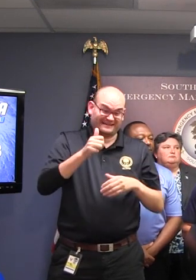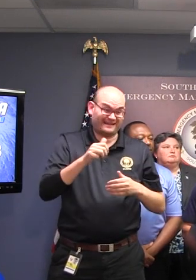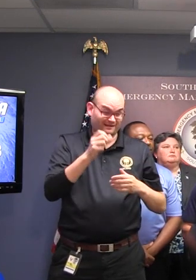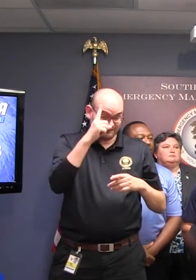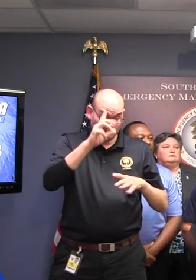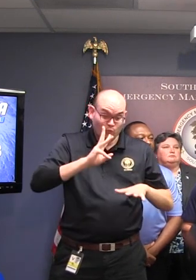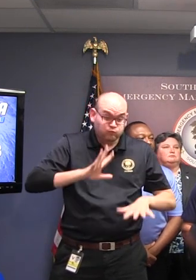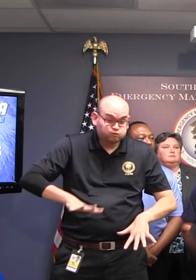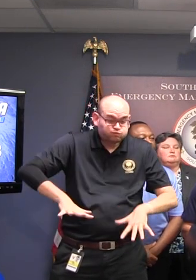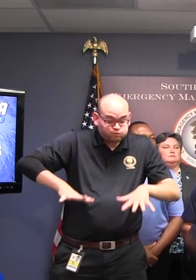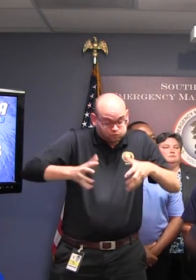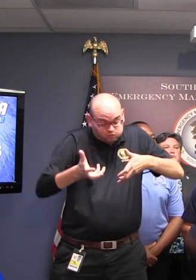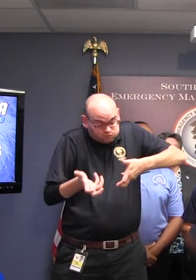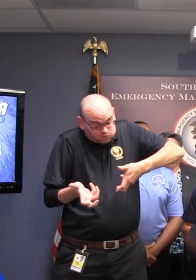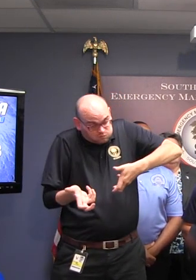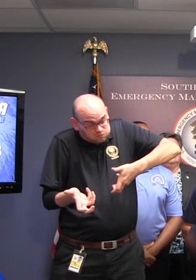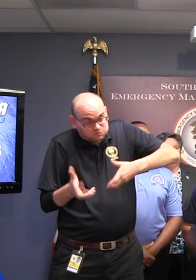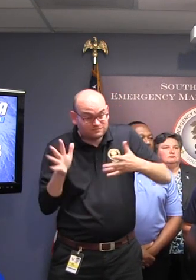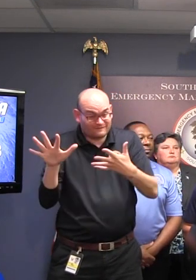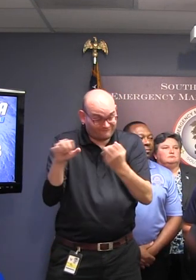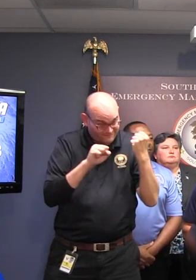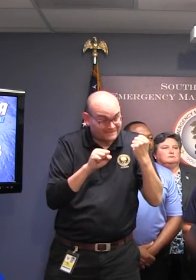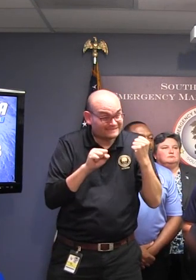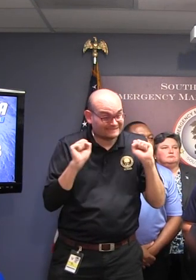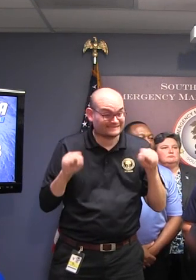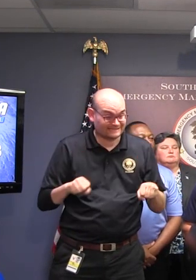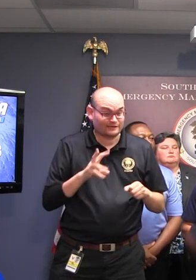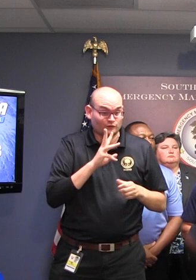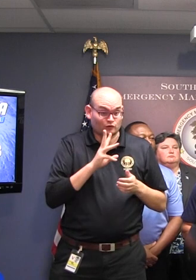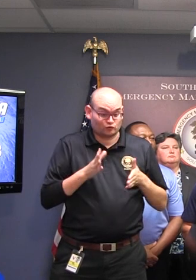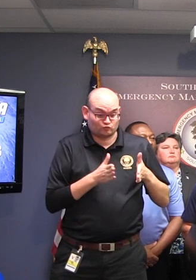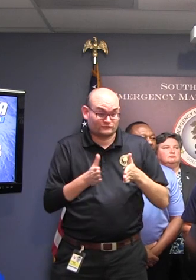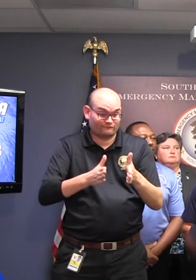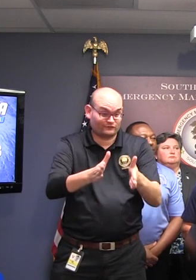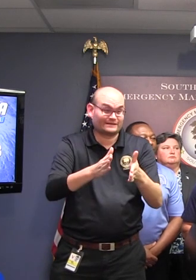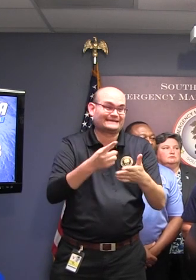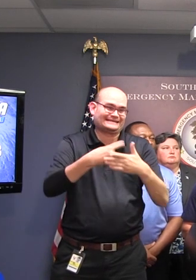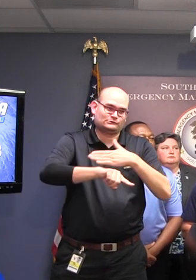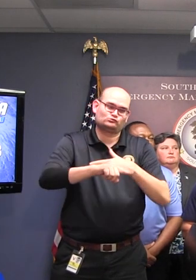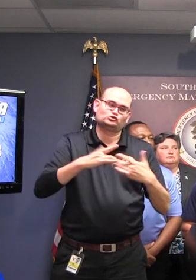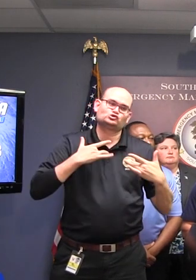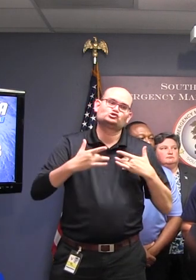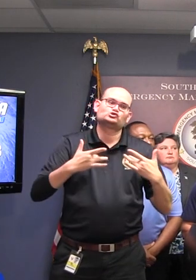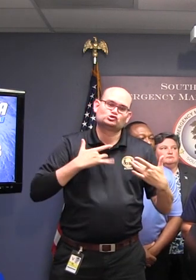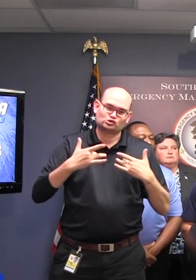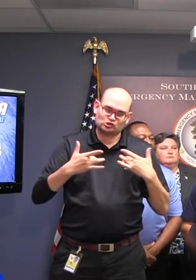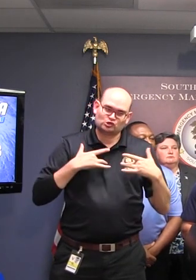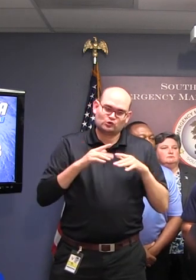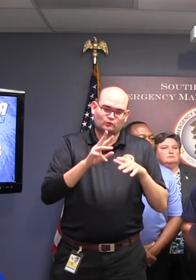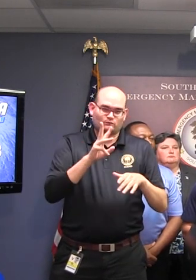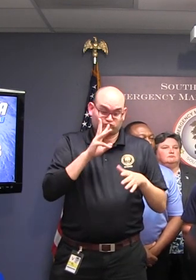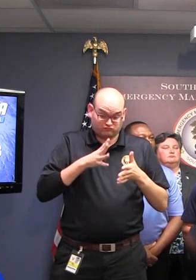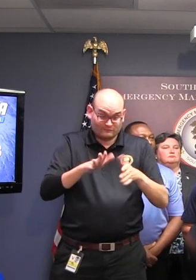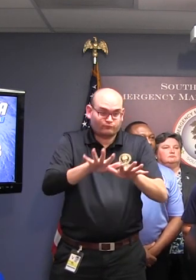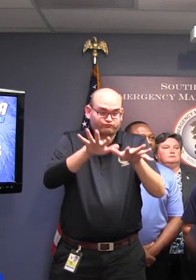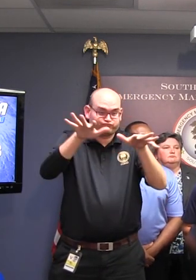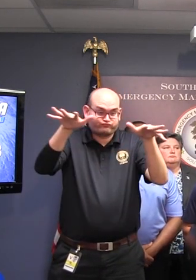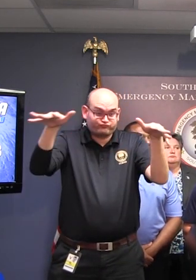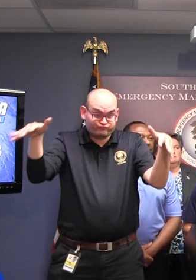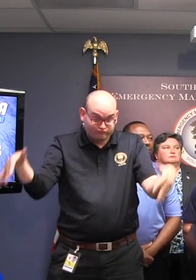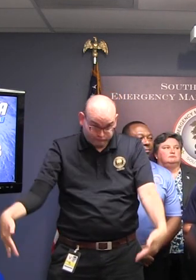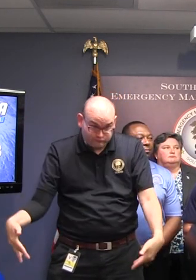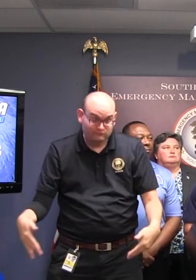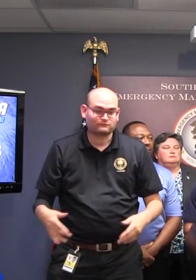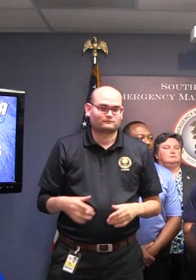moderate river flooding is also a concern next week after these rains occur. One last thing is also a threat for